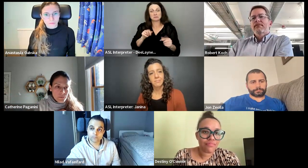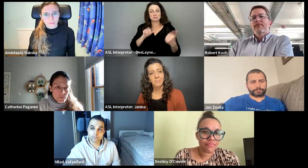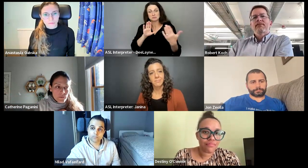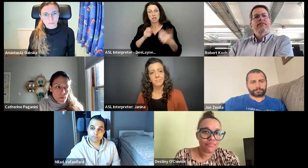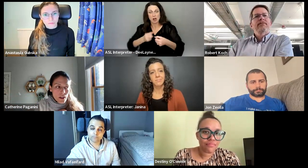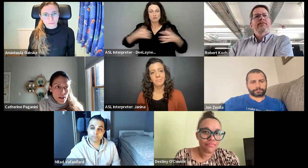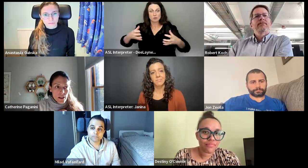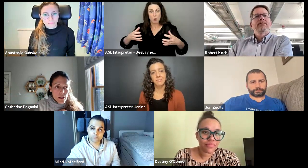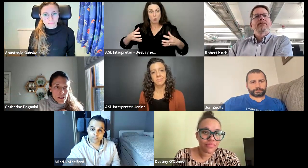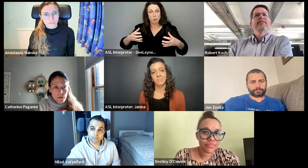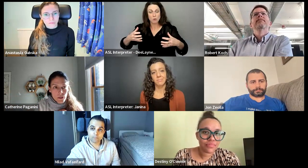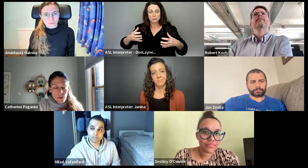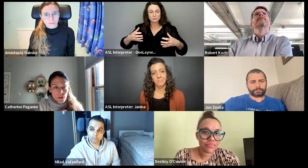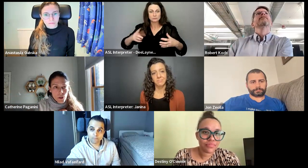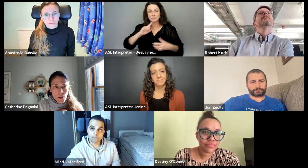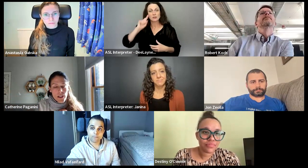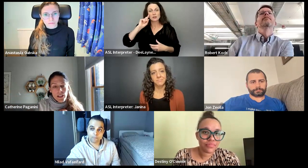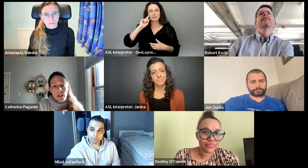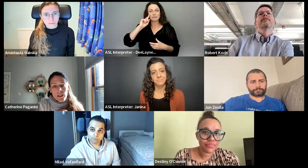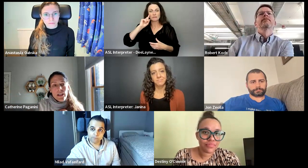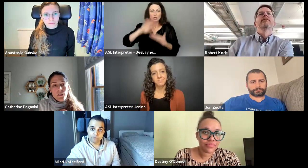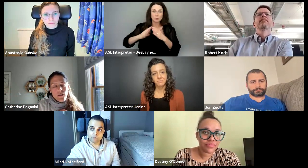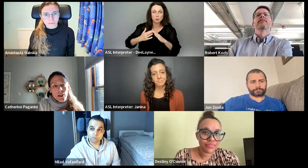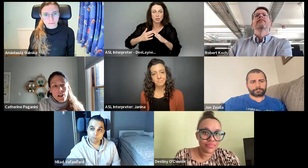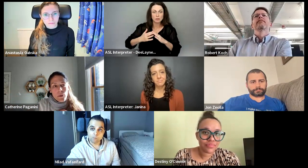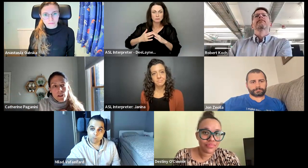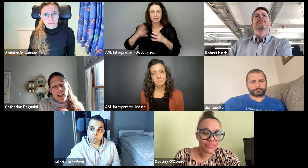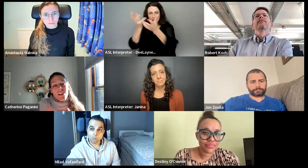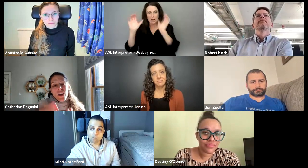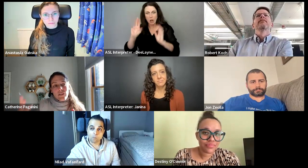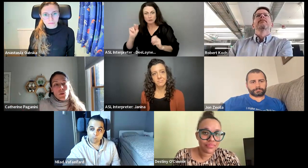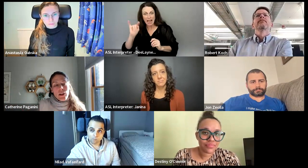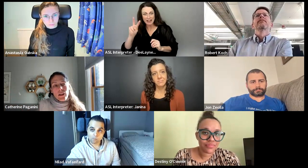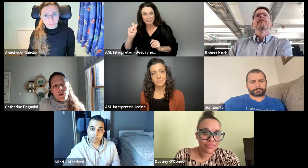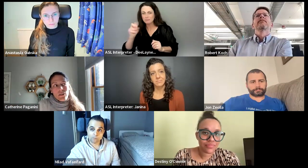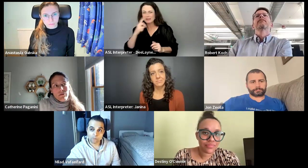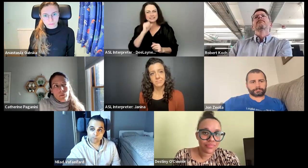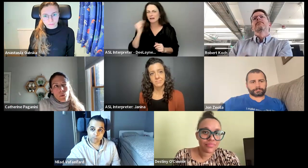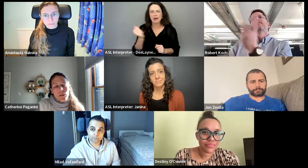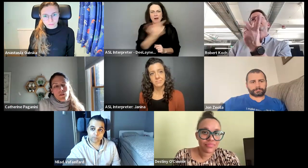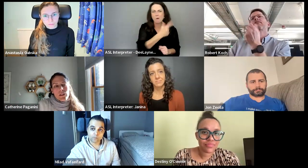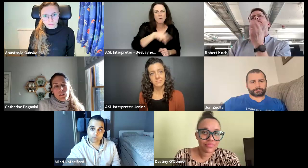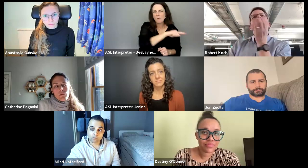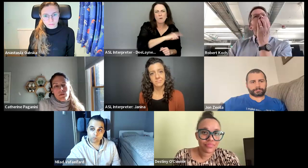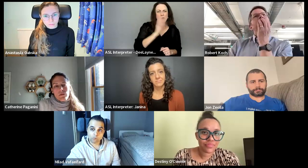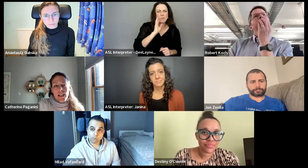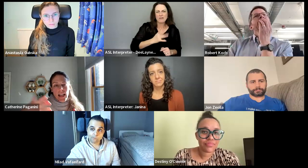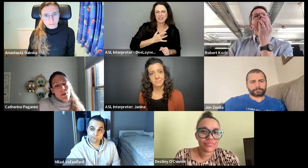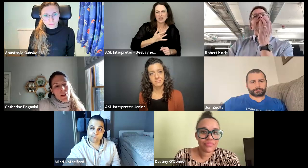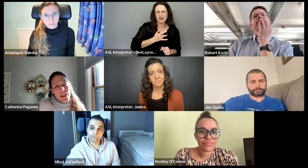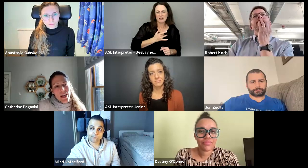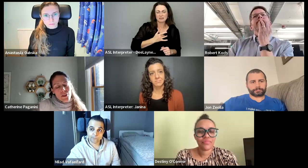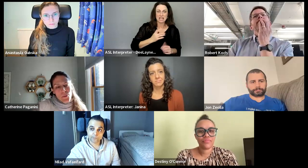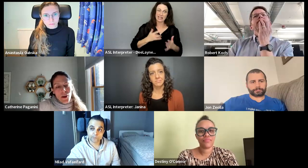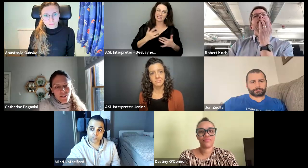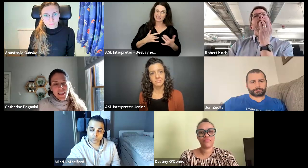growing, uh, the deaf community and cloud native, because again, not everyone will feel that